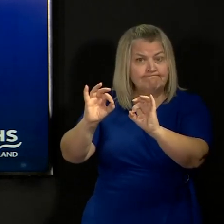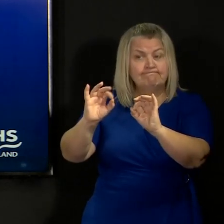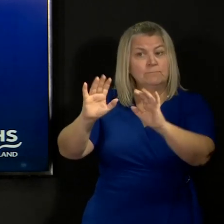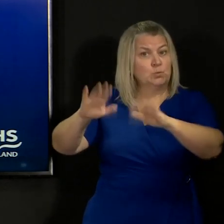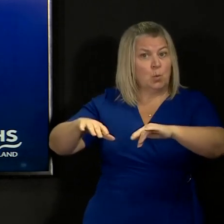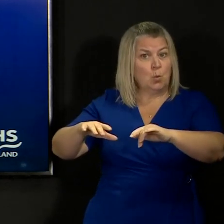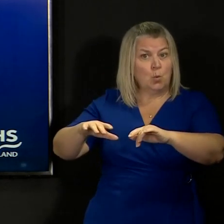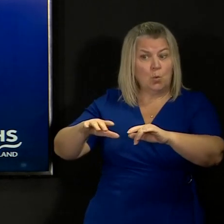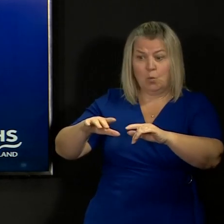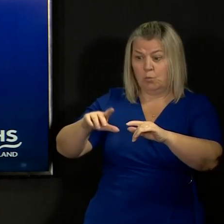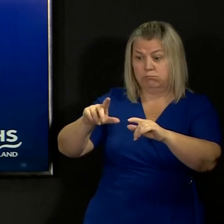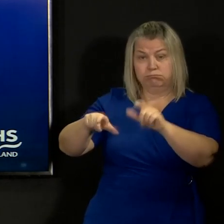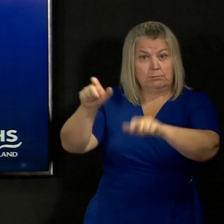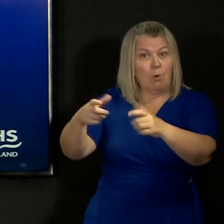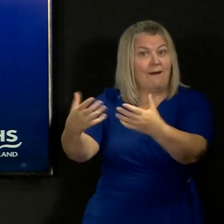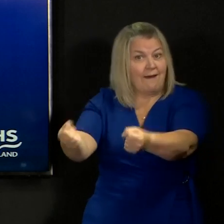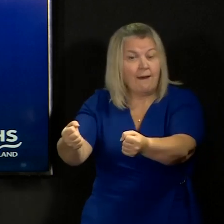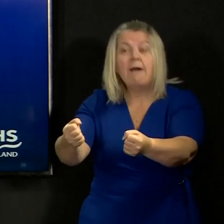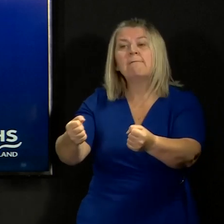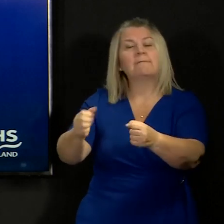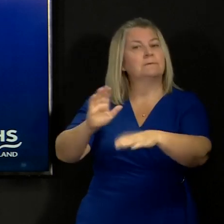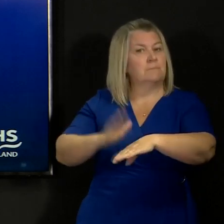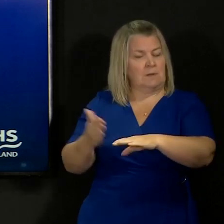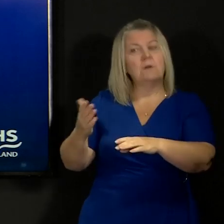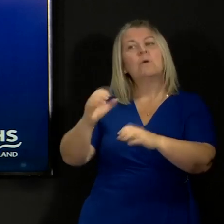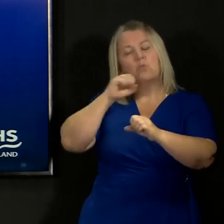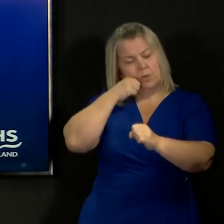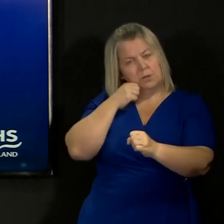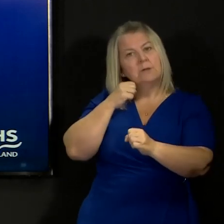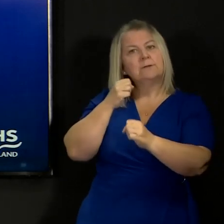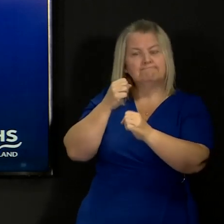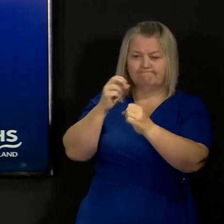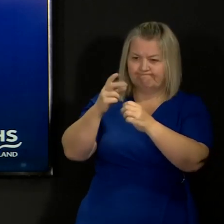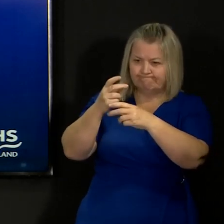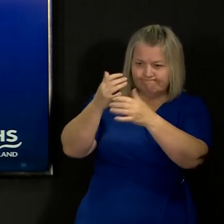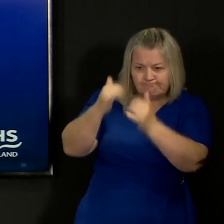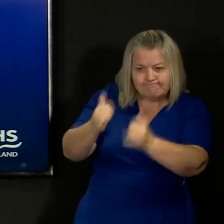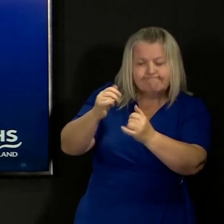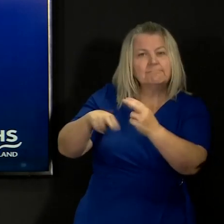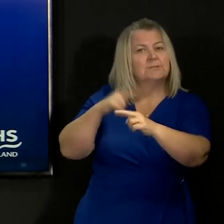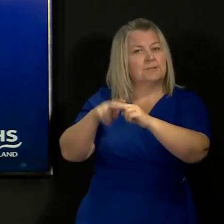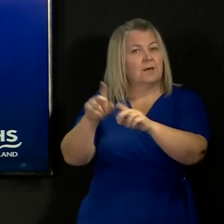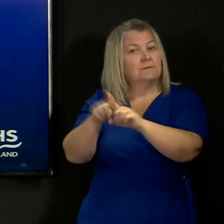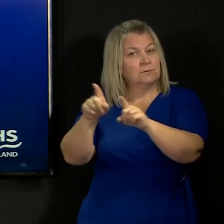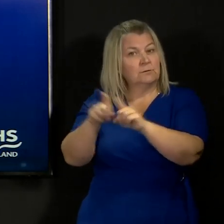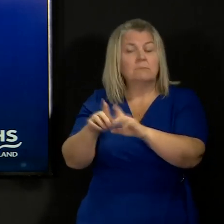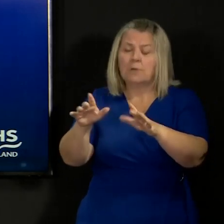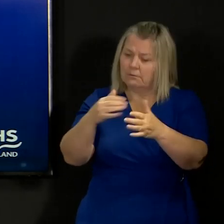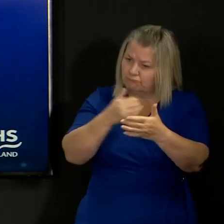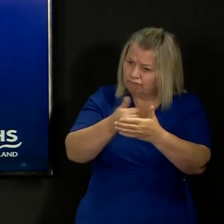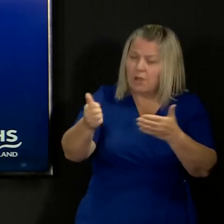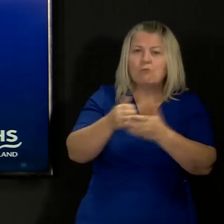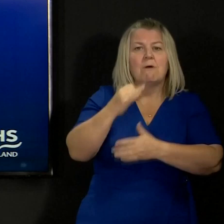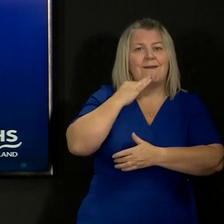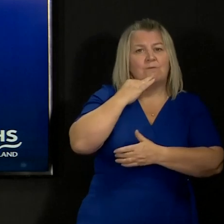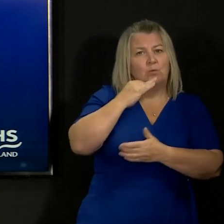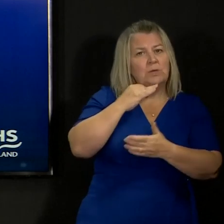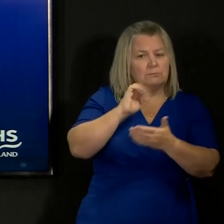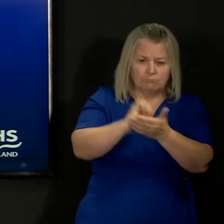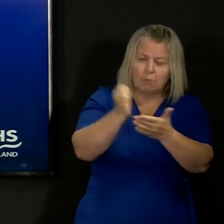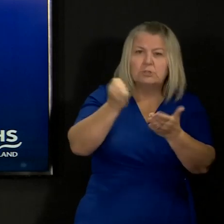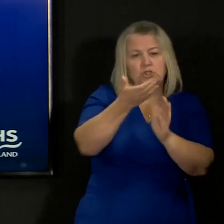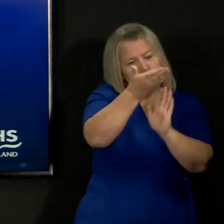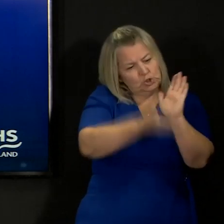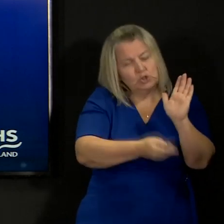when the test results come back negative. So we will continue to repeat publishing that data week on week as